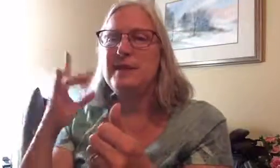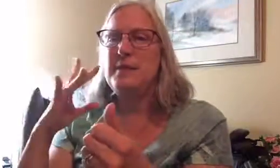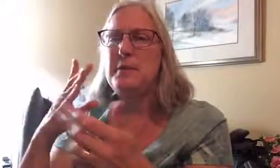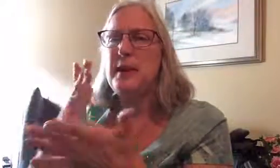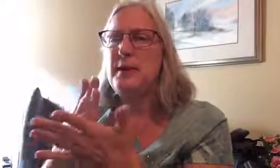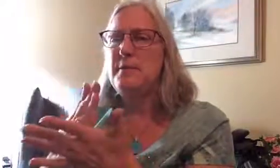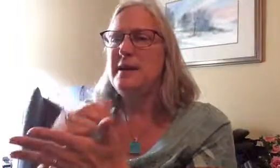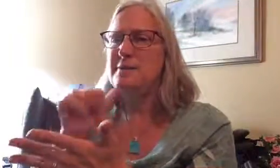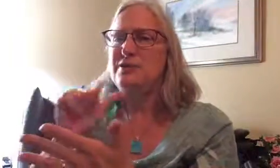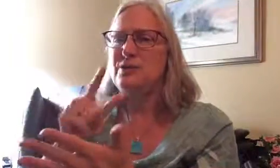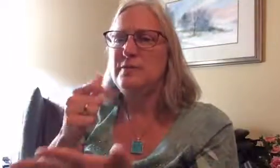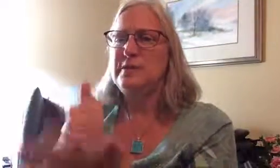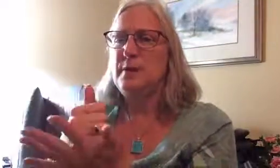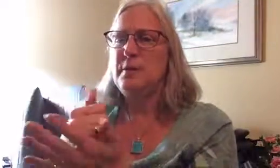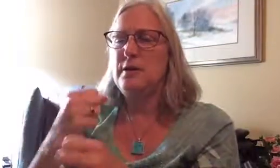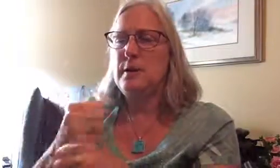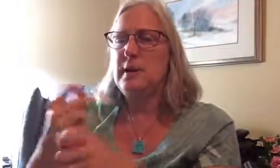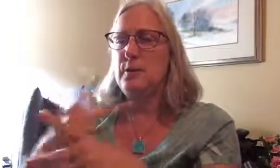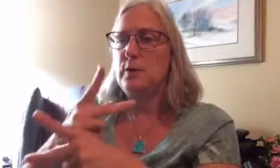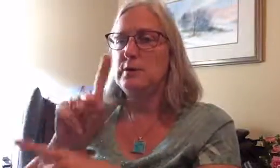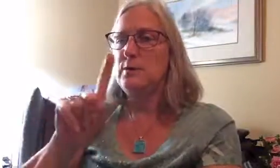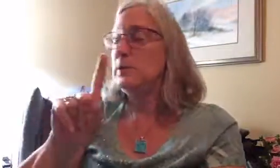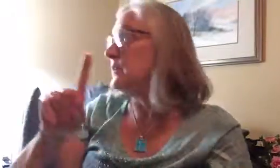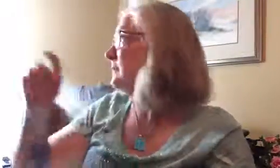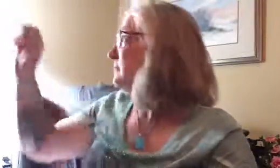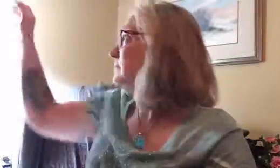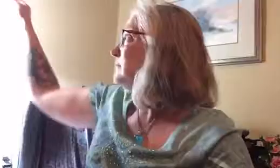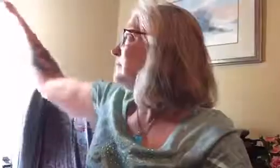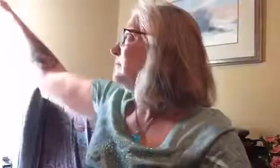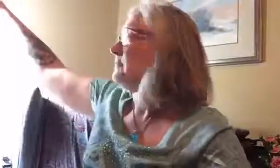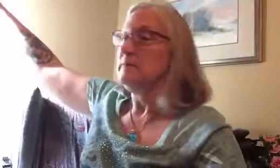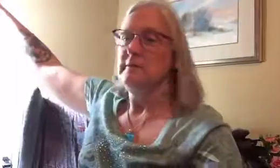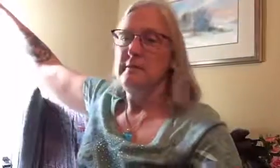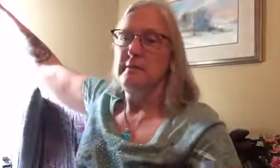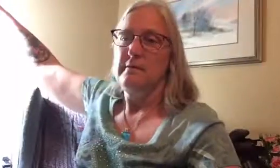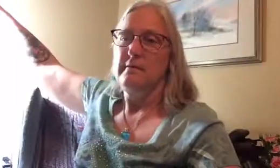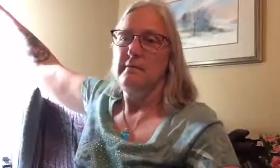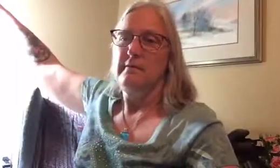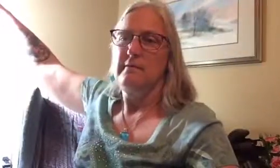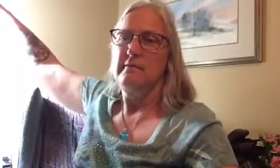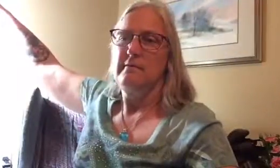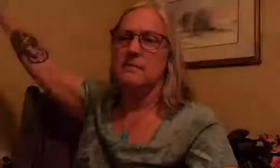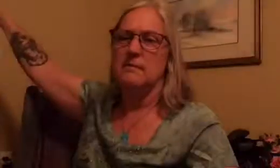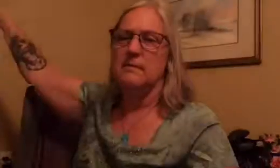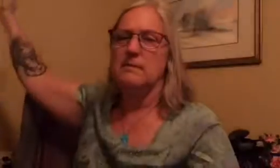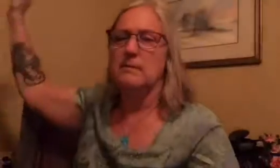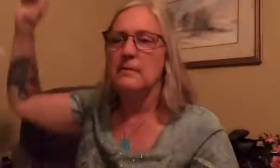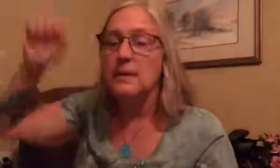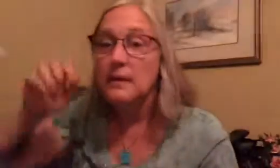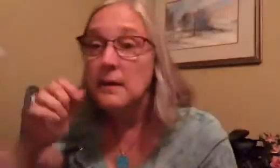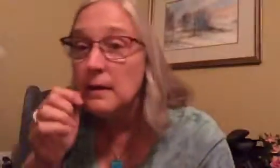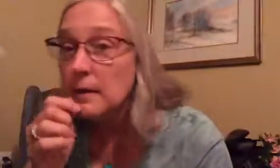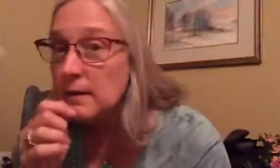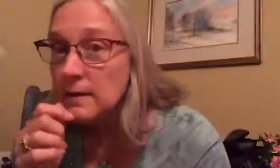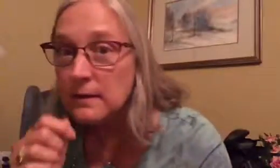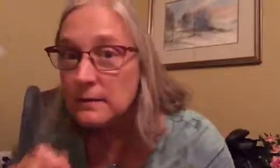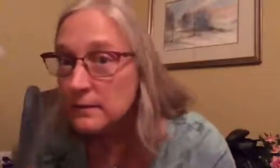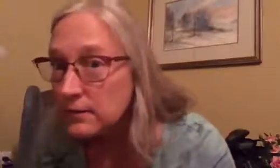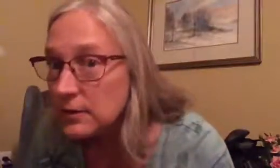light behind me, I'm not sure if it's helping or making it worse, hold on, I don't know if you